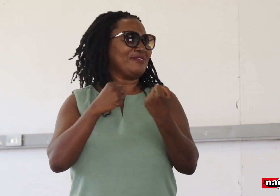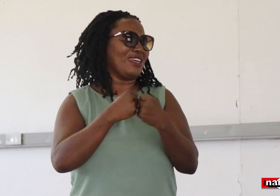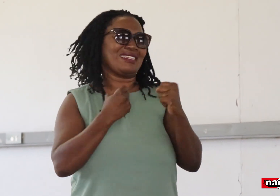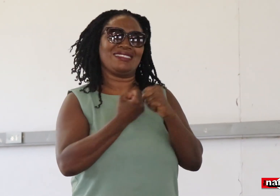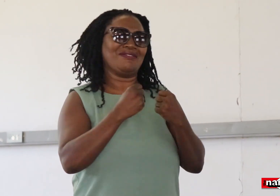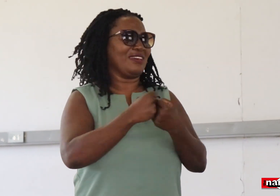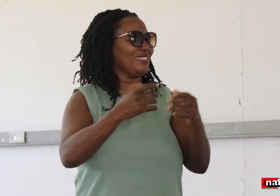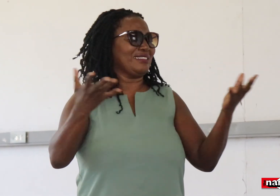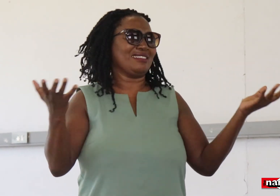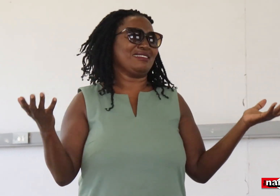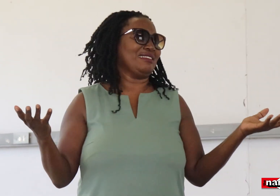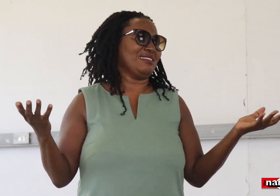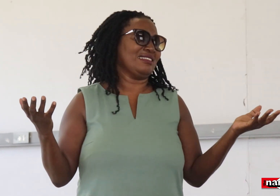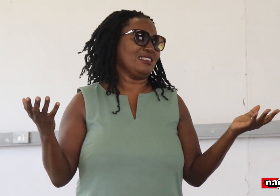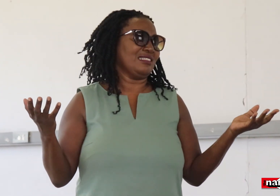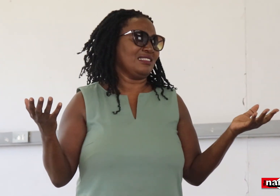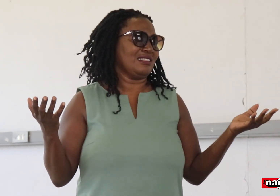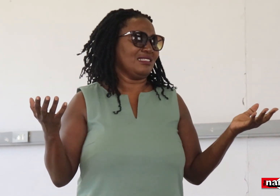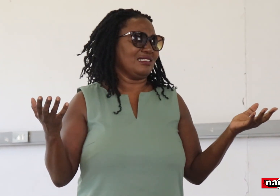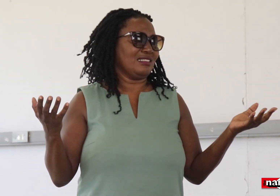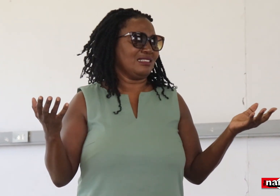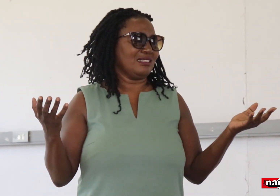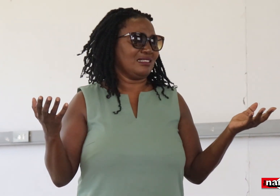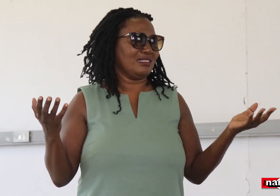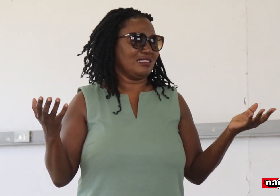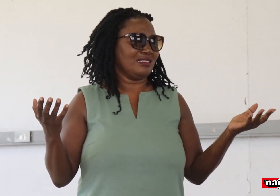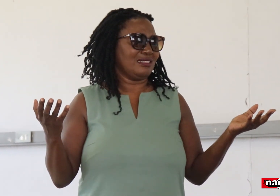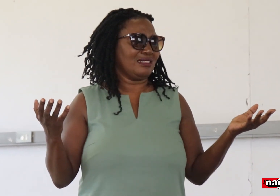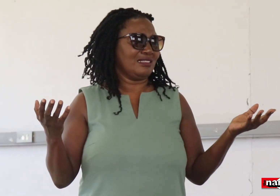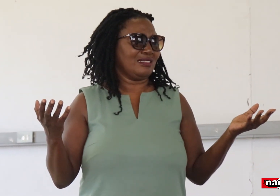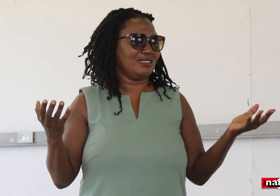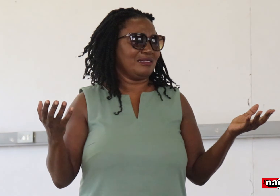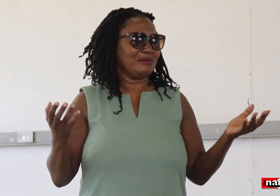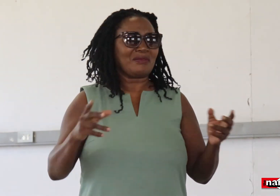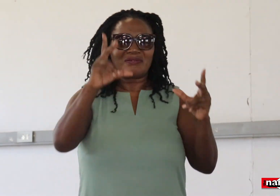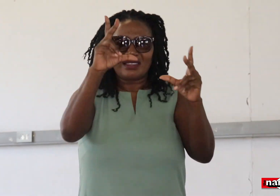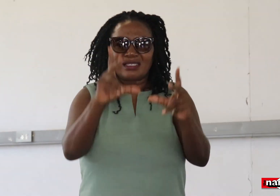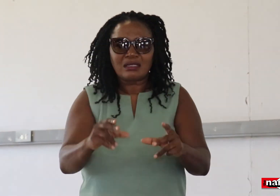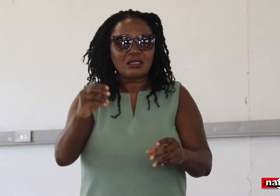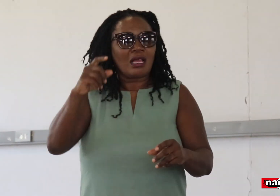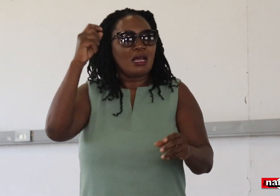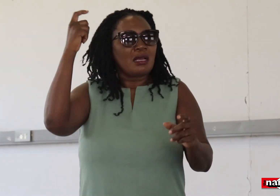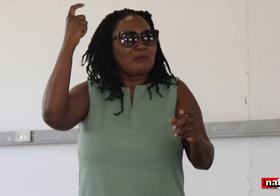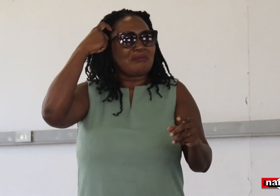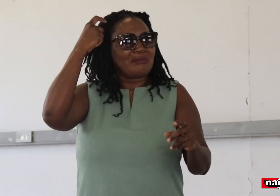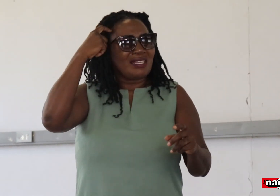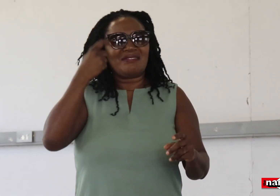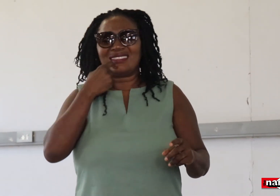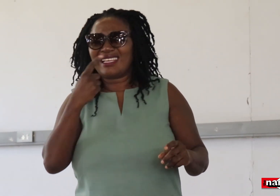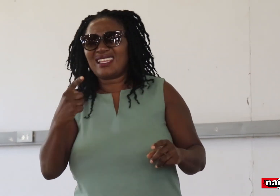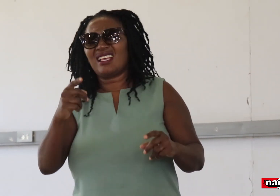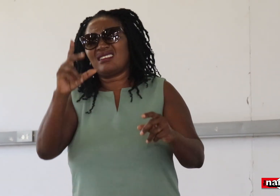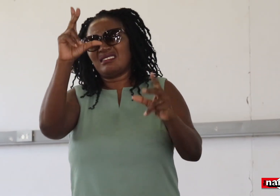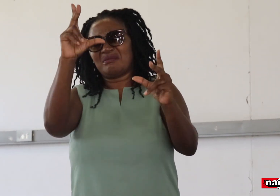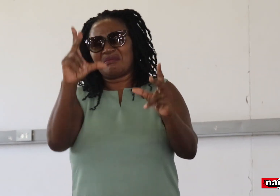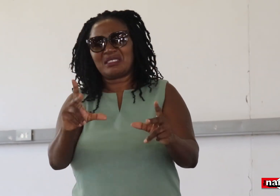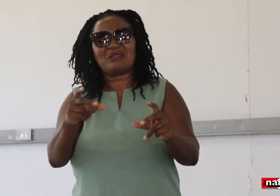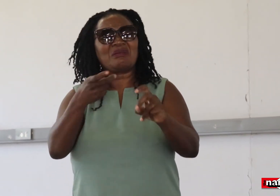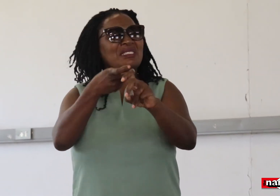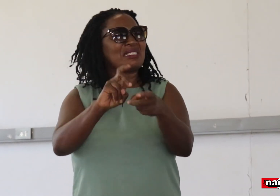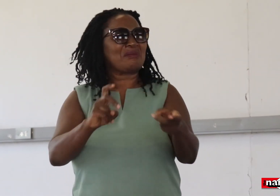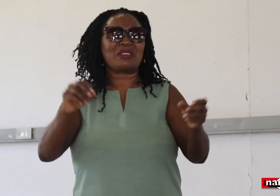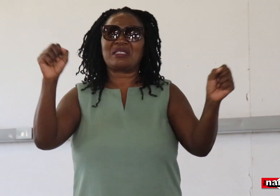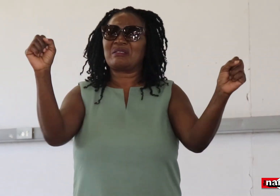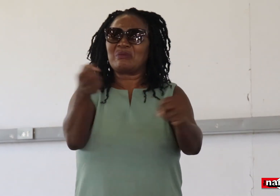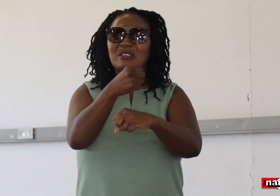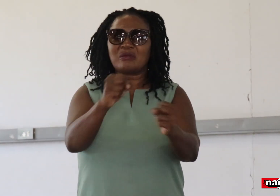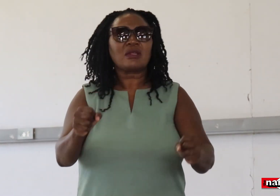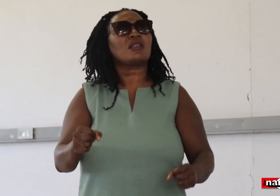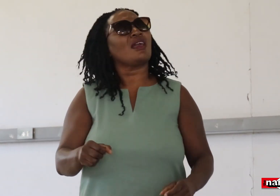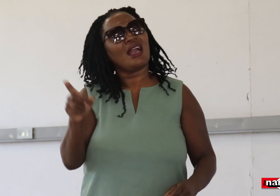believe